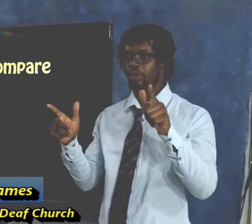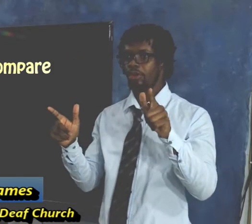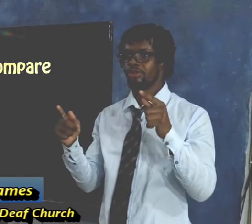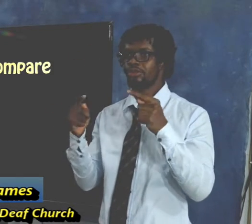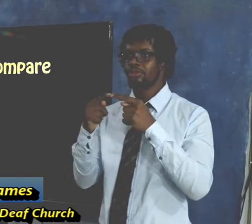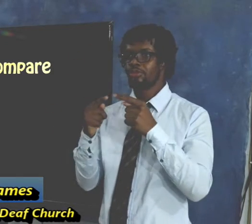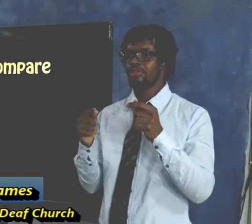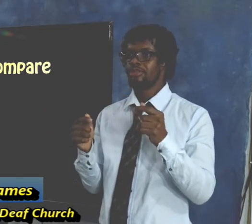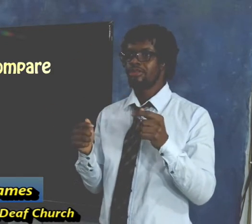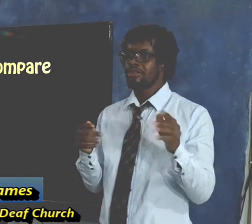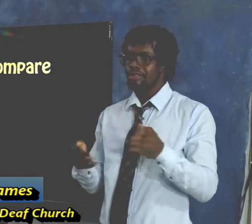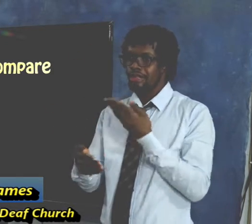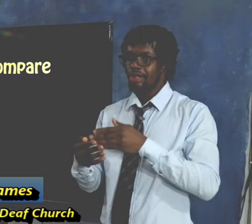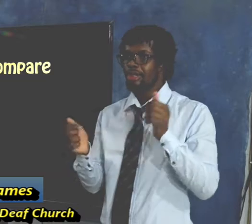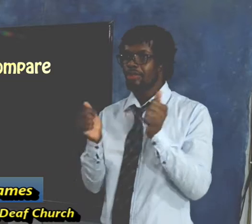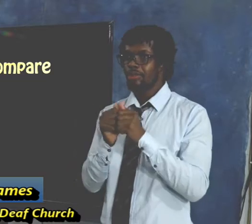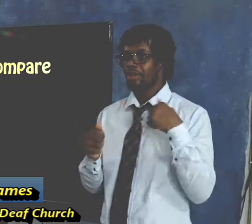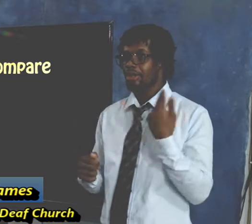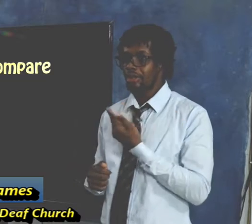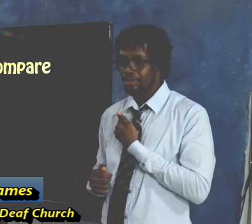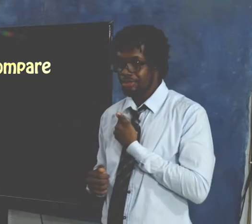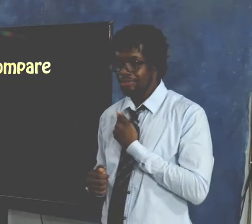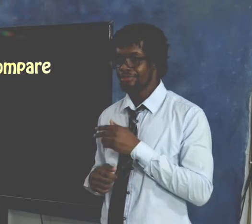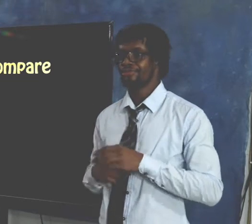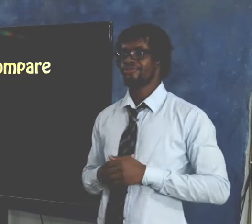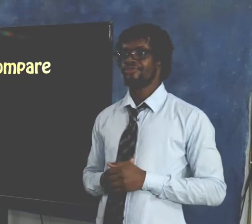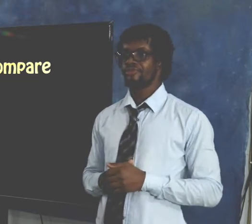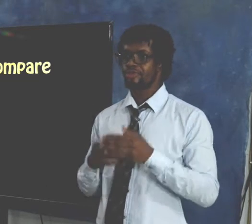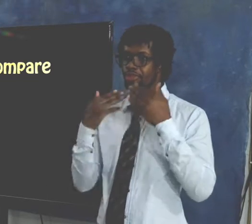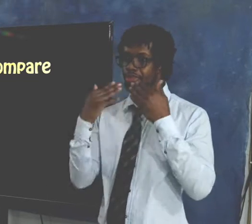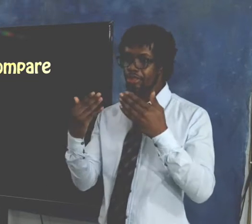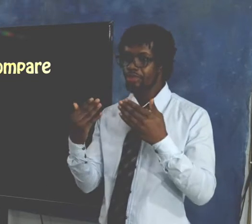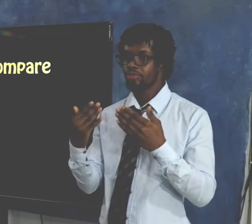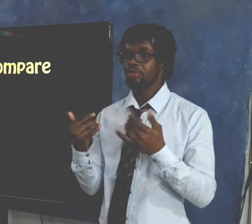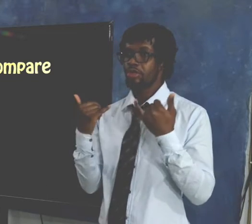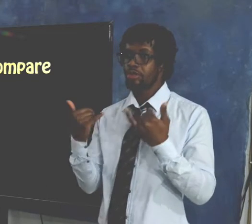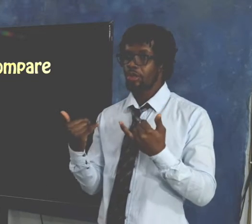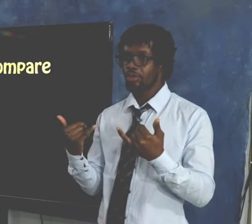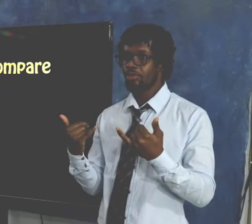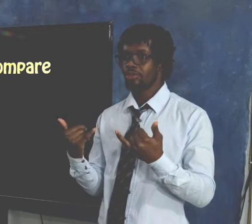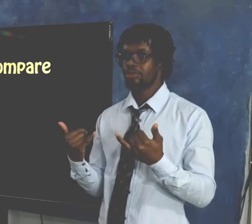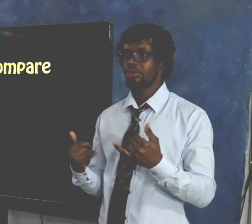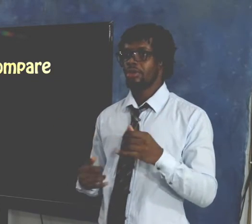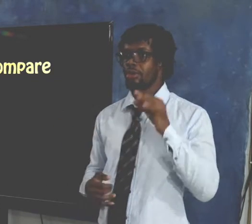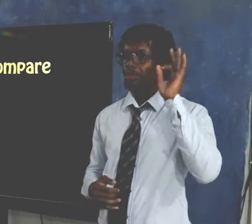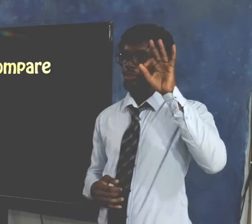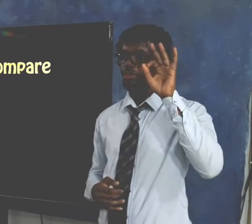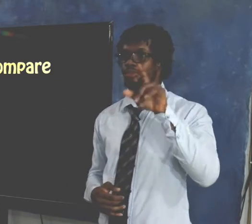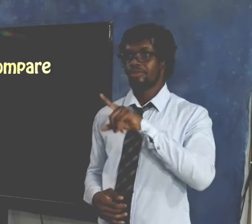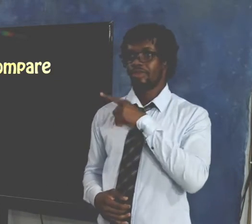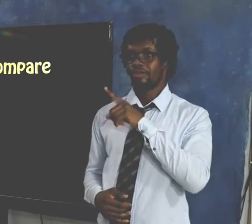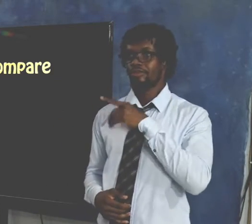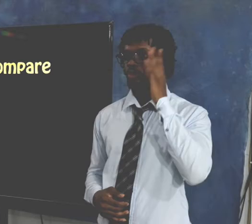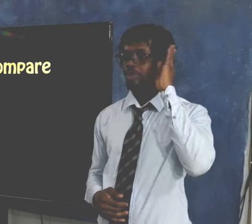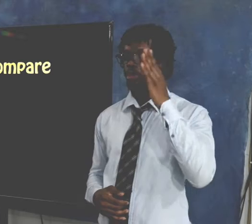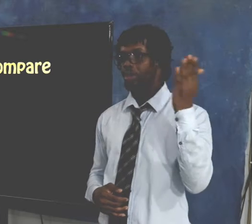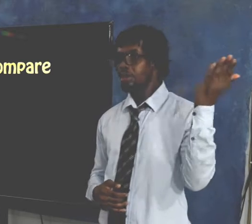all that you sang with us. Thank you. Now, Pastor Lawrence is